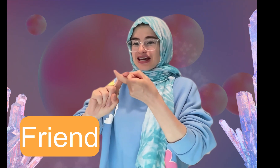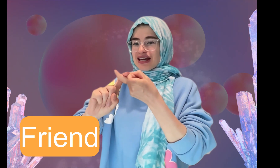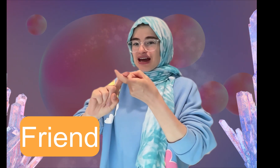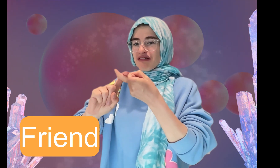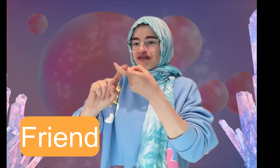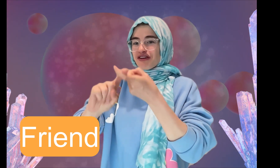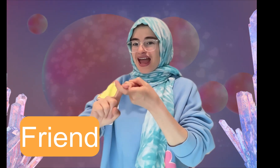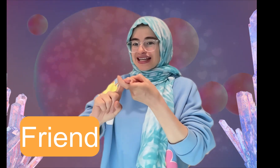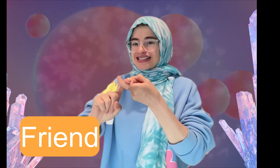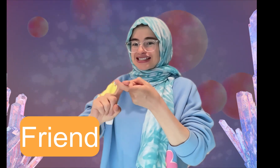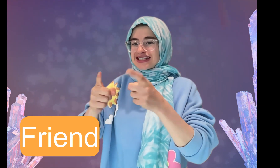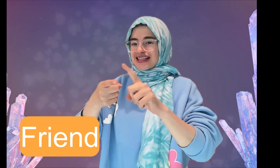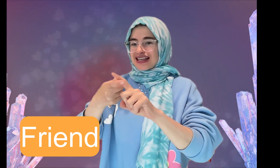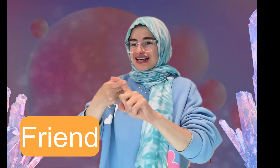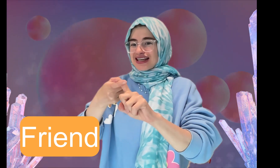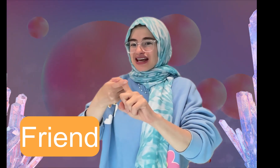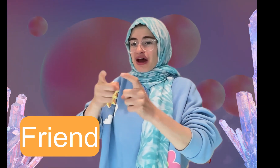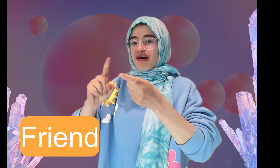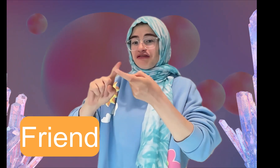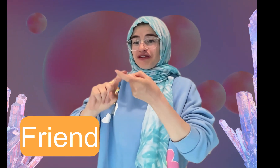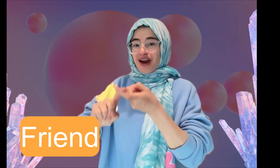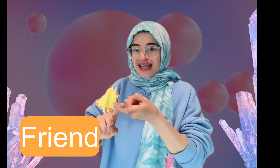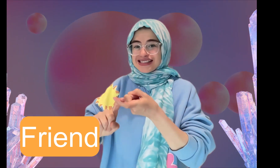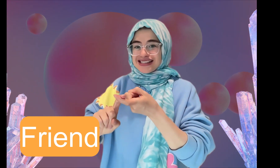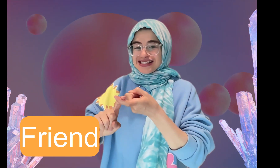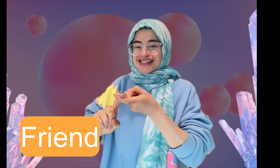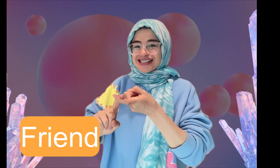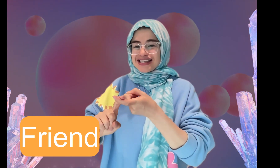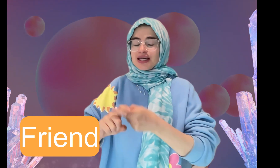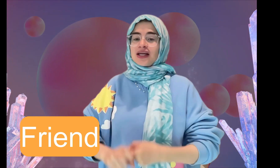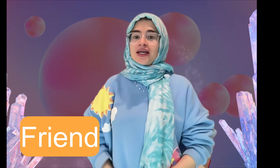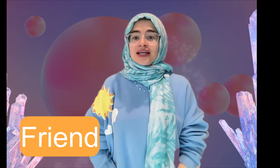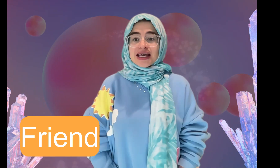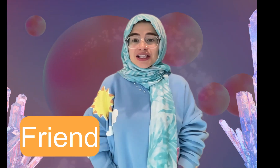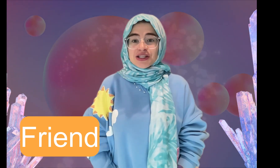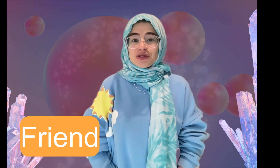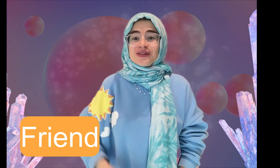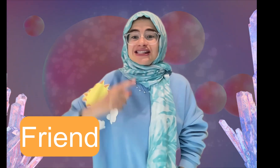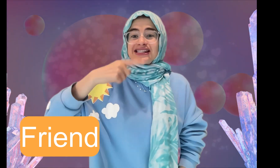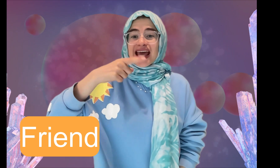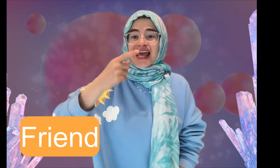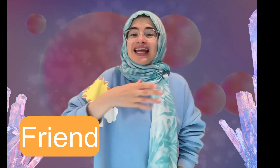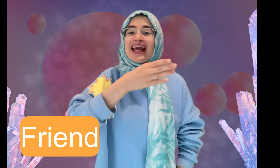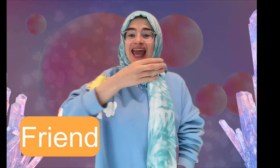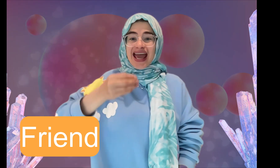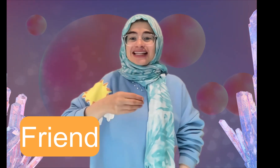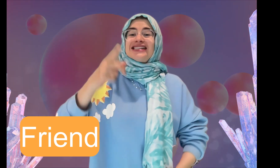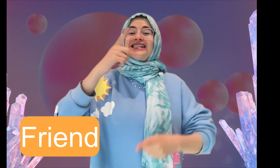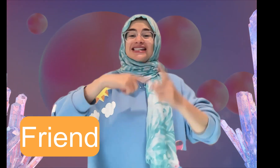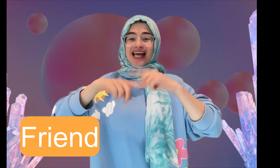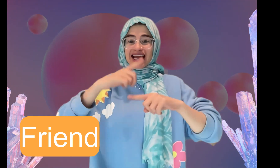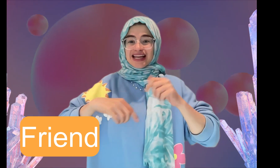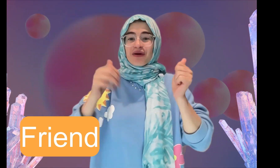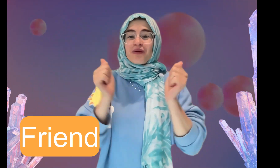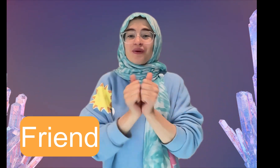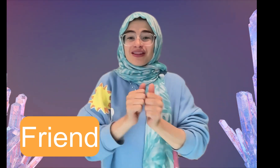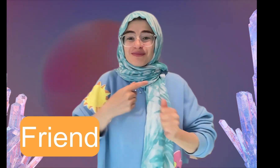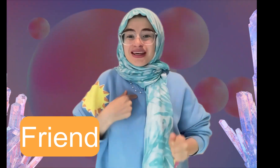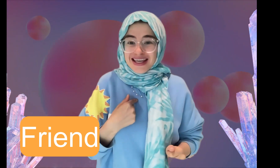Friend, friend, Can you say it and sign it with me?